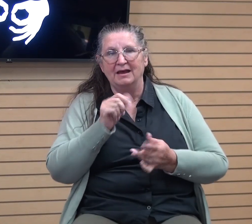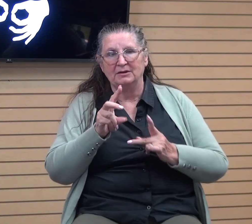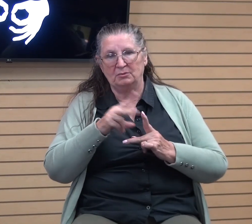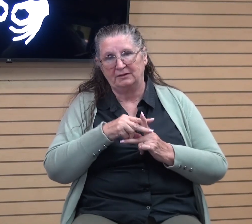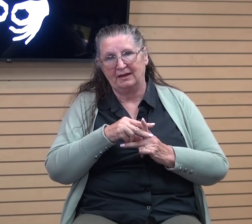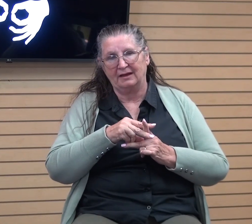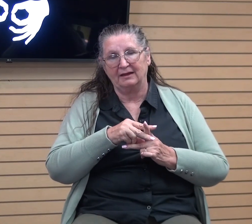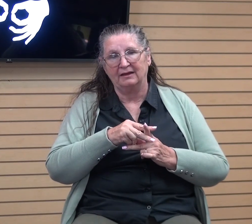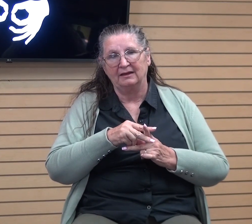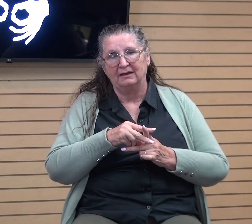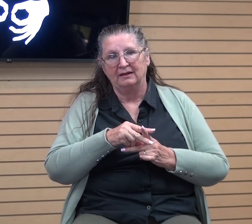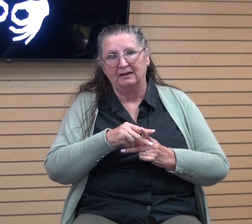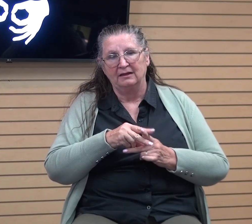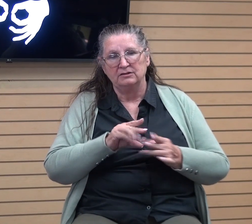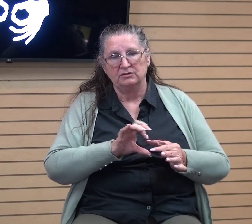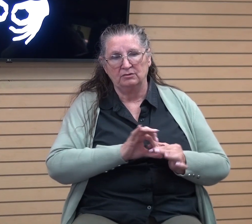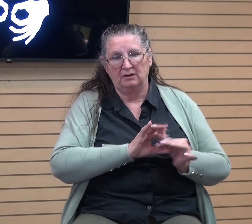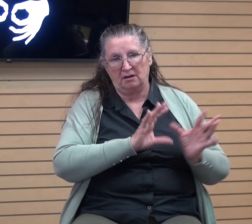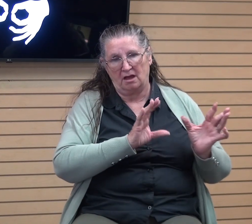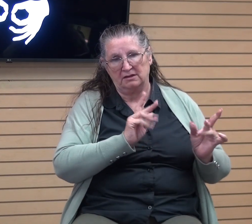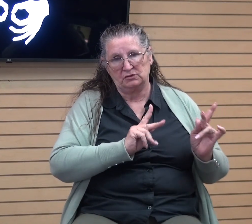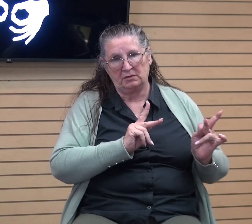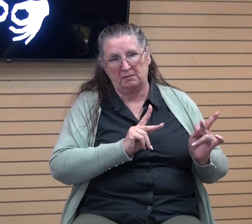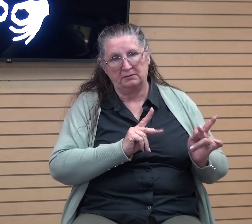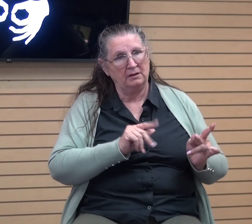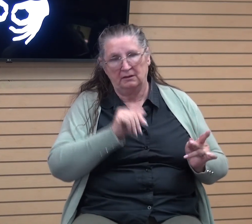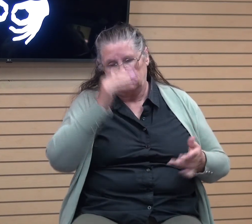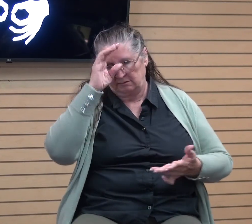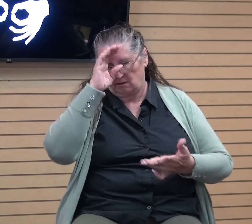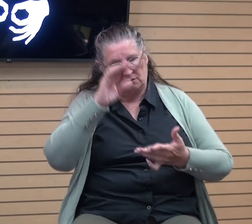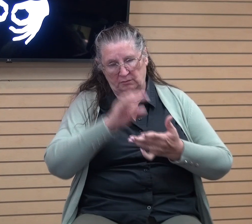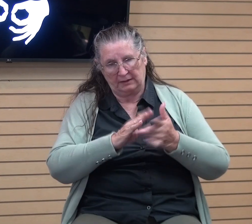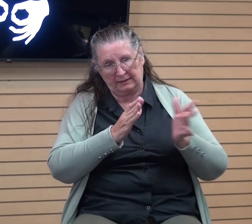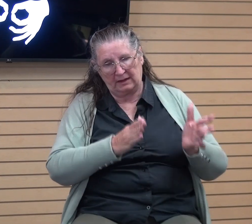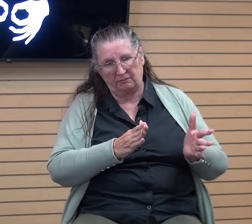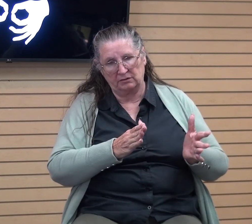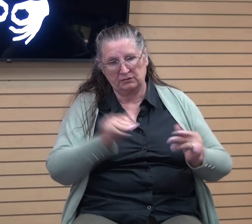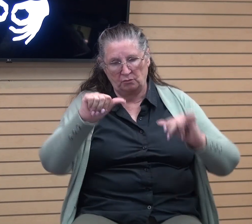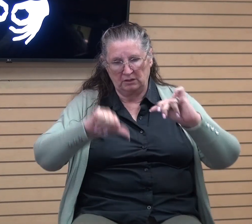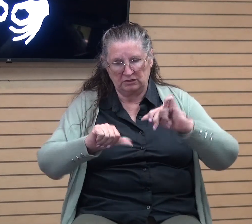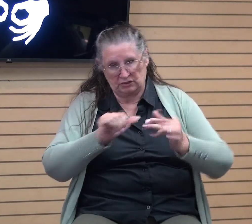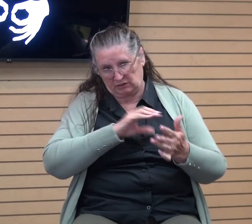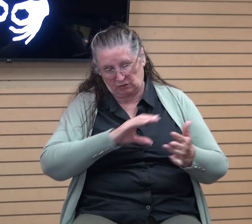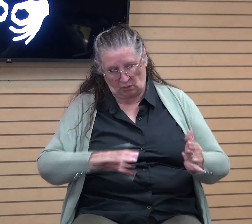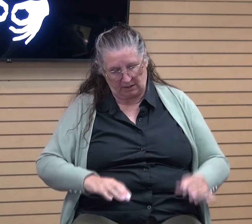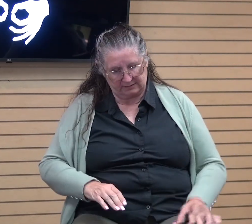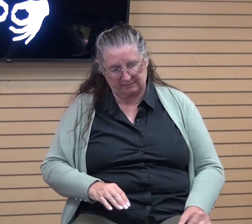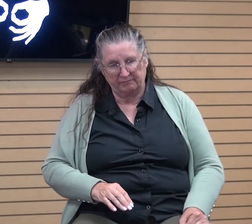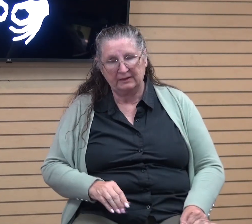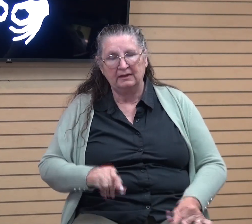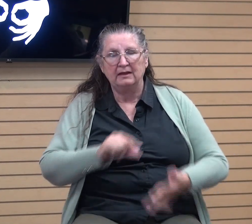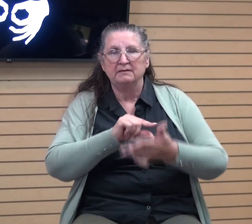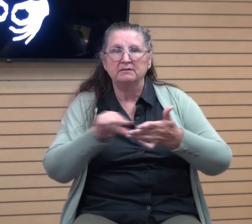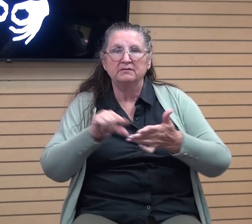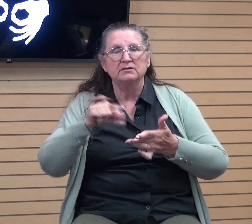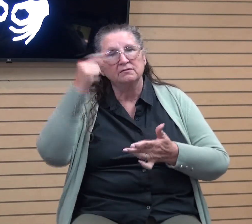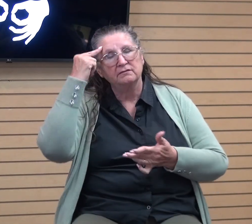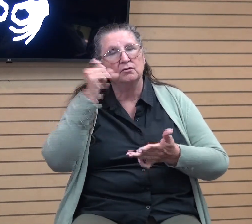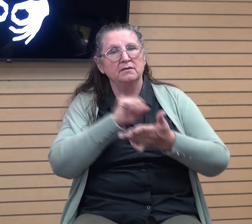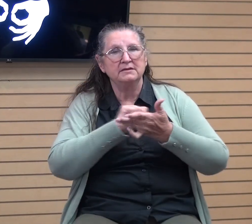to the lost or to the one who rejects Christ. These verses are for the saints. This is for